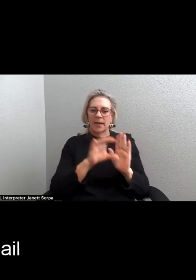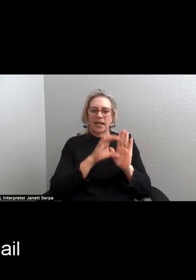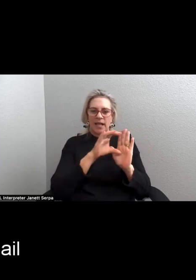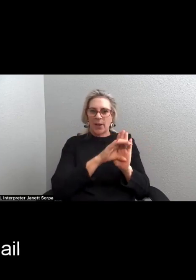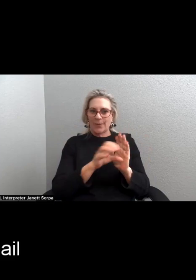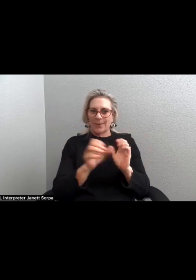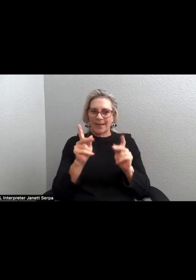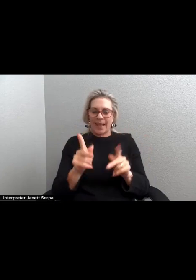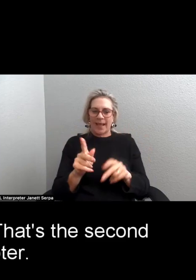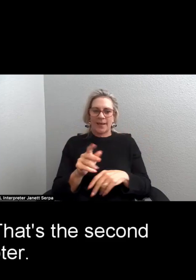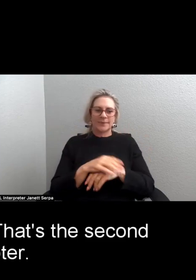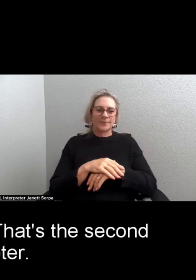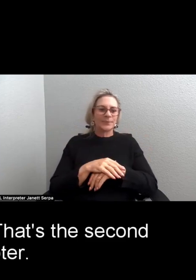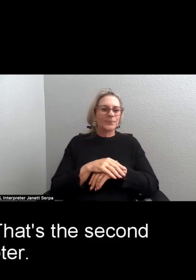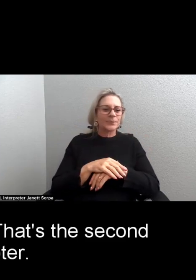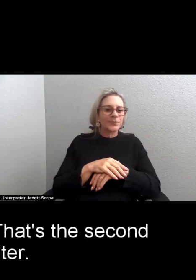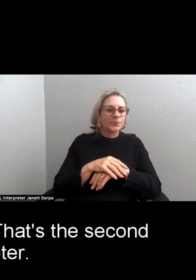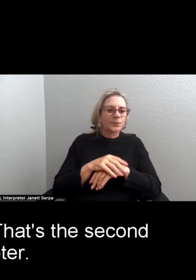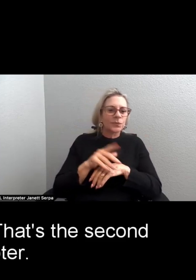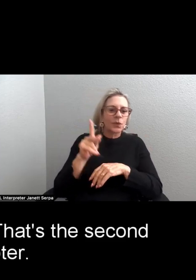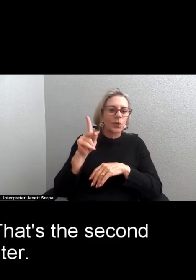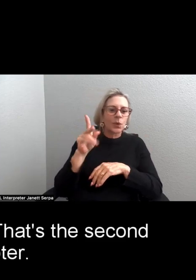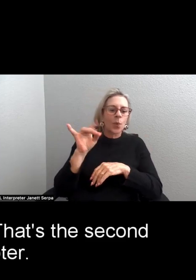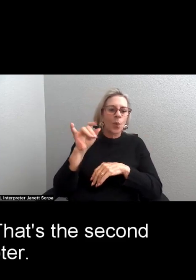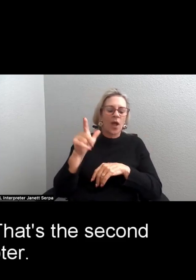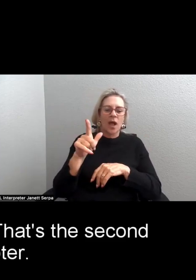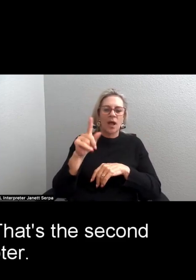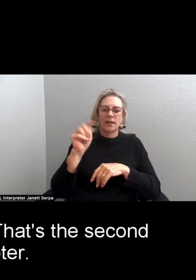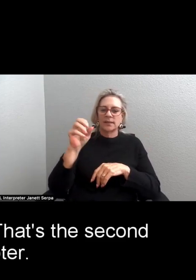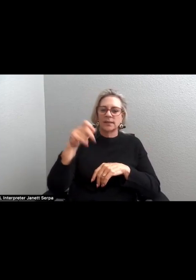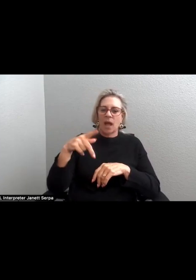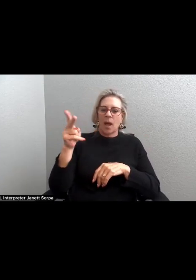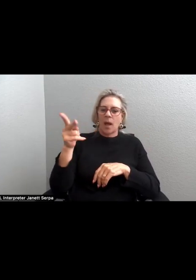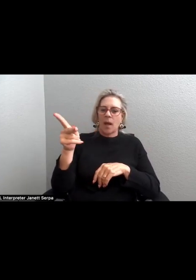All right. Quail with a top knot, that's the second chapter.